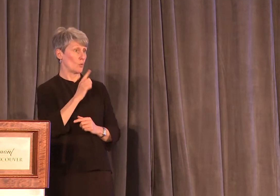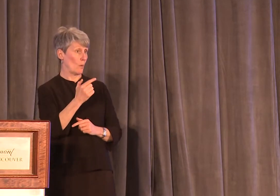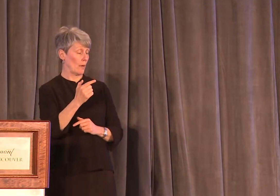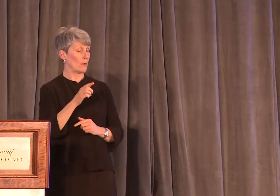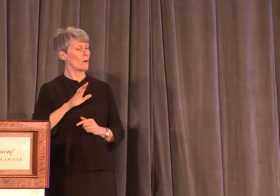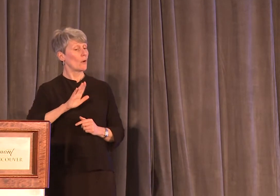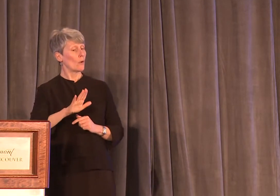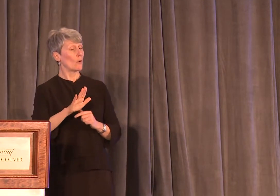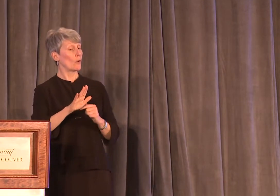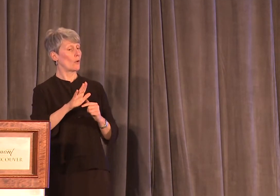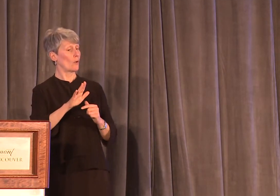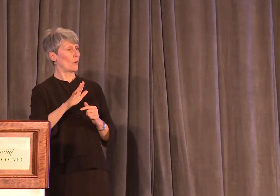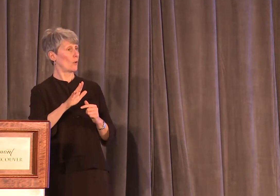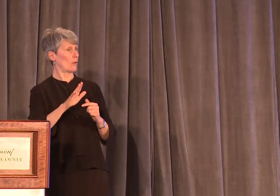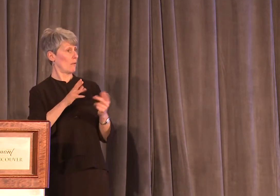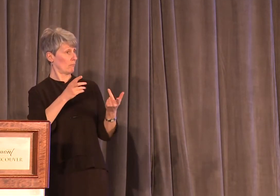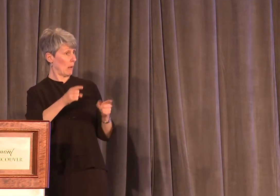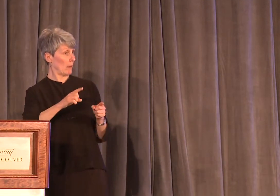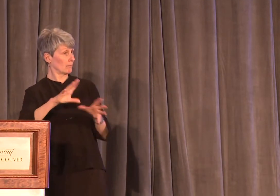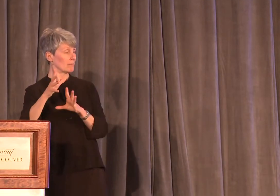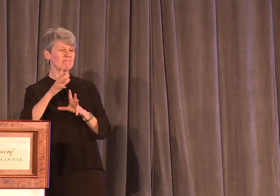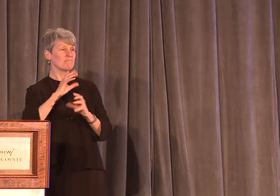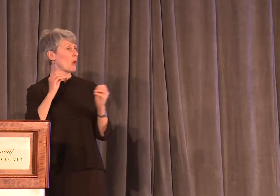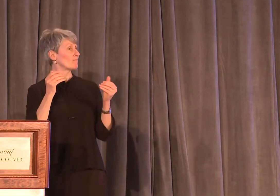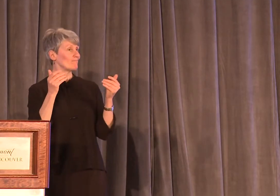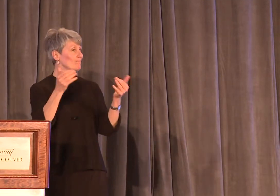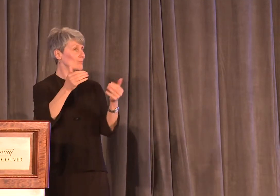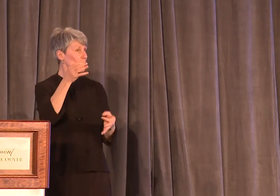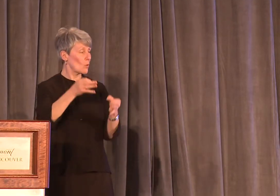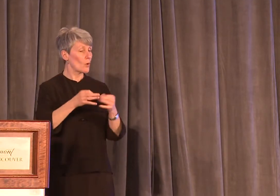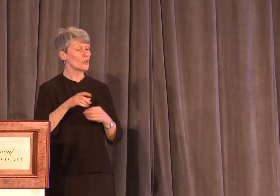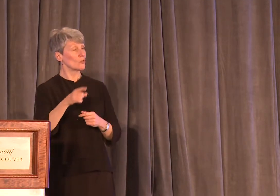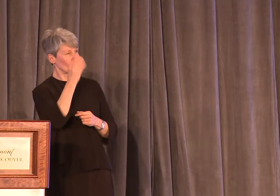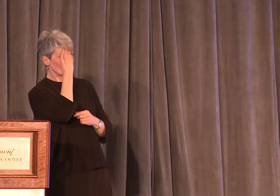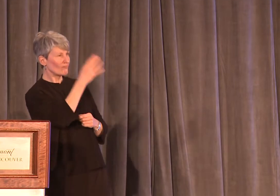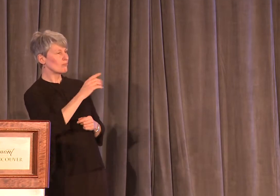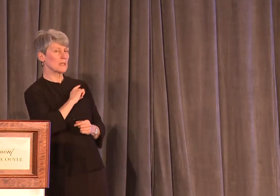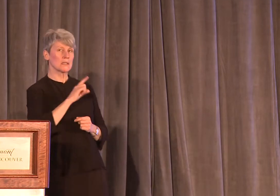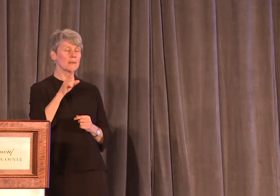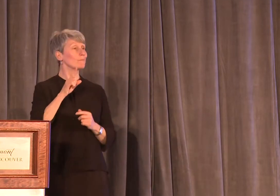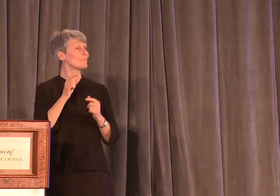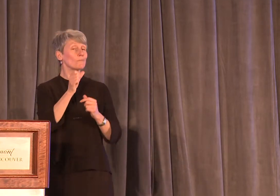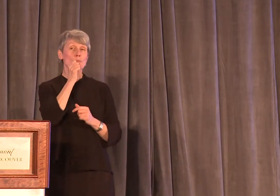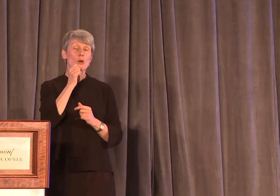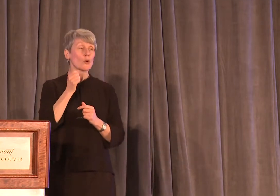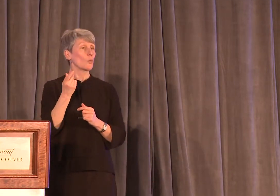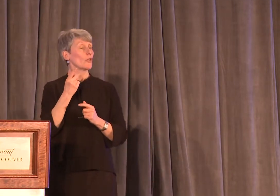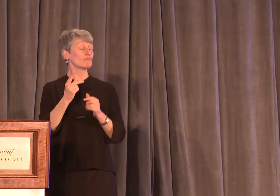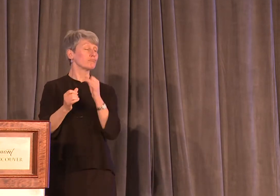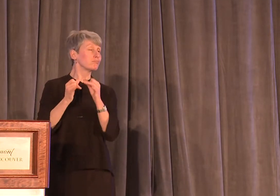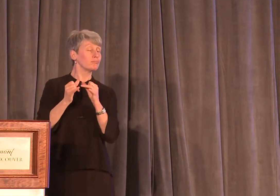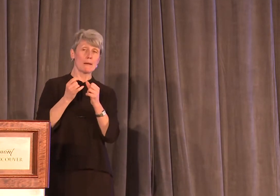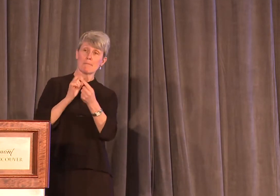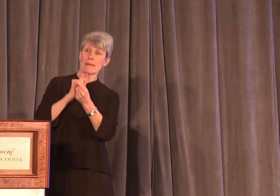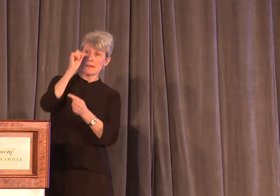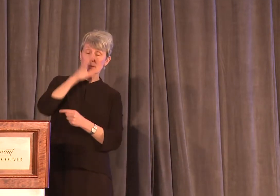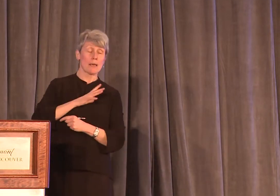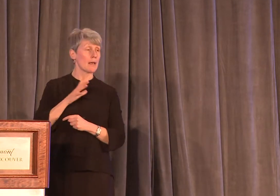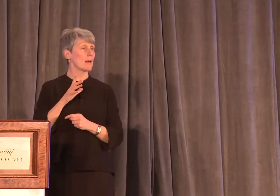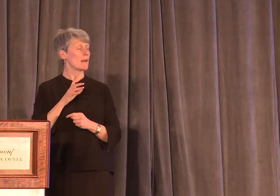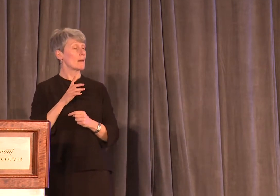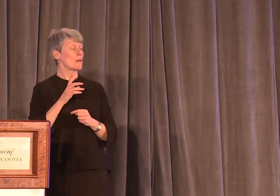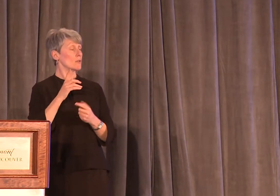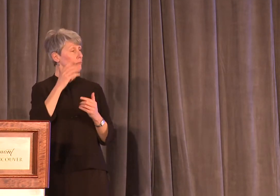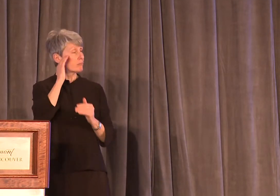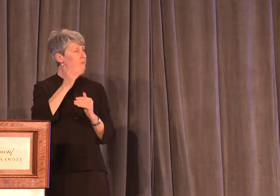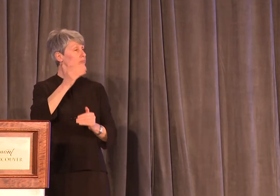her case never went anywhere. Taylor told police she was raped by a man she met at a bar after a night of heavy drinking. She said she was in